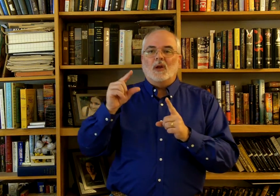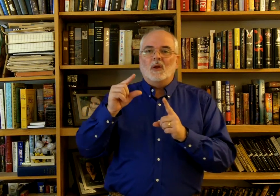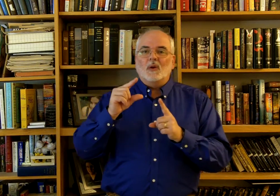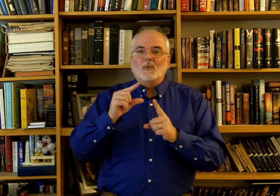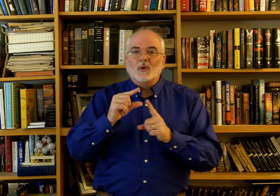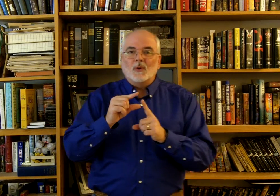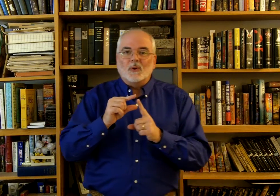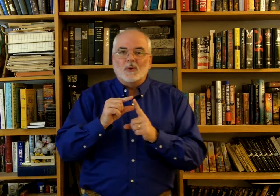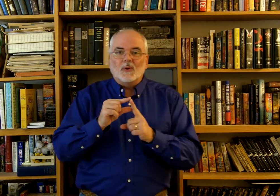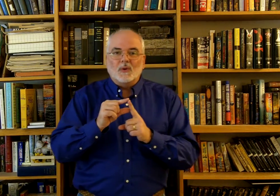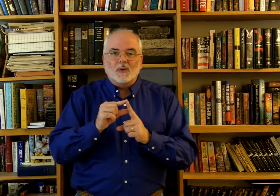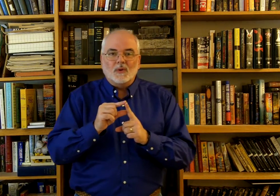word